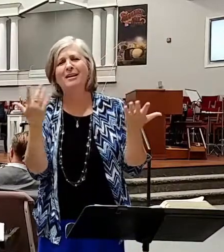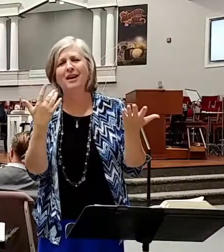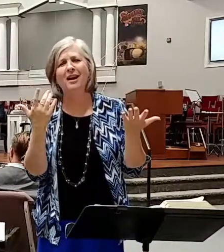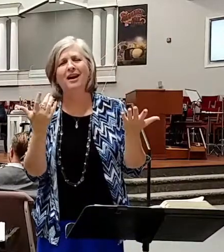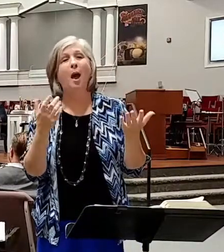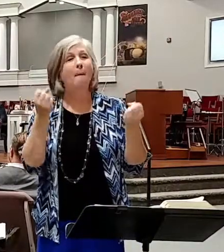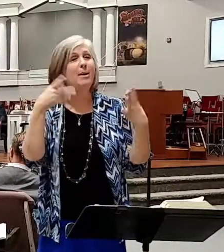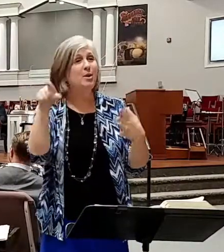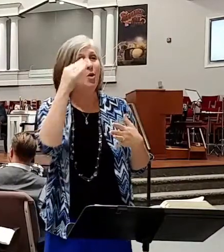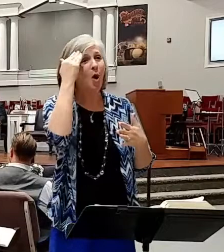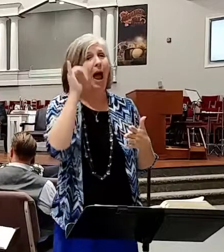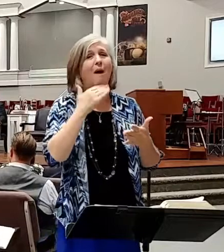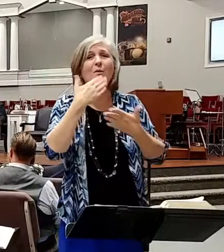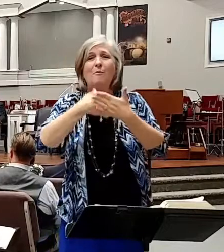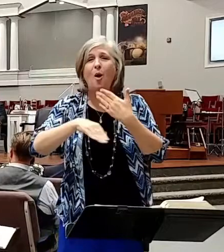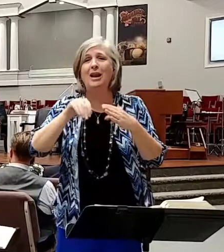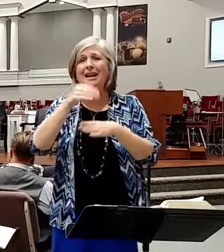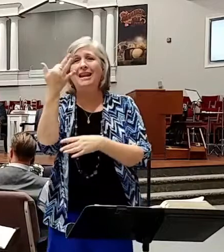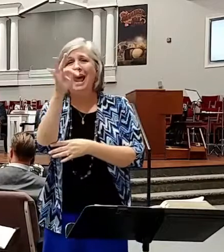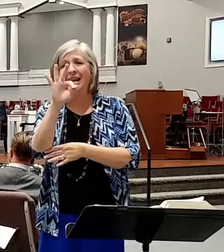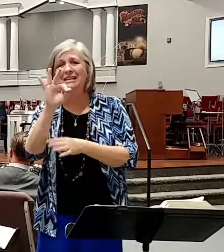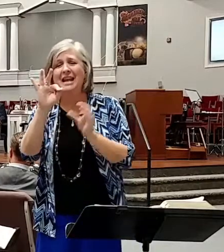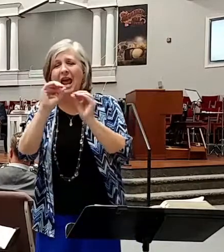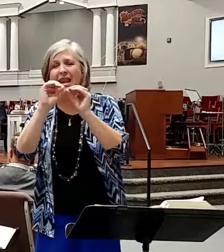know that I was born back in 19, none of your business, and so we're going to move on.